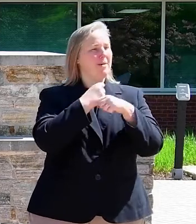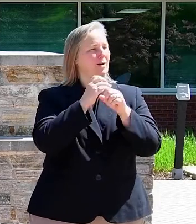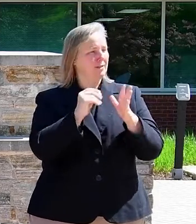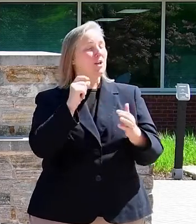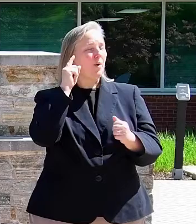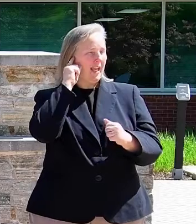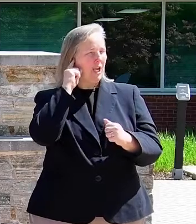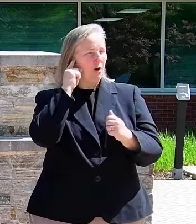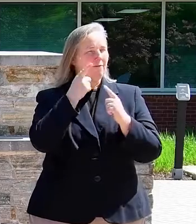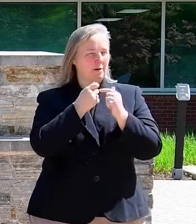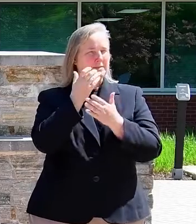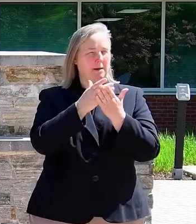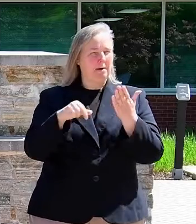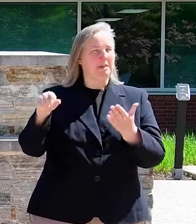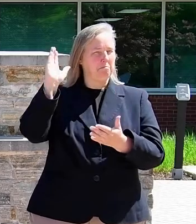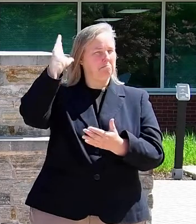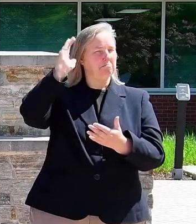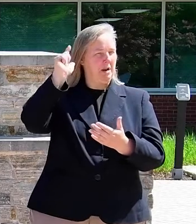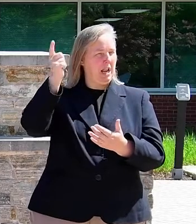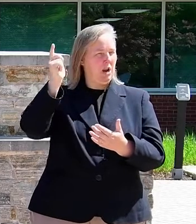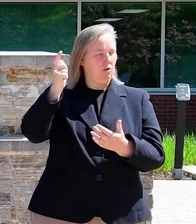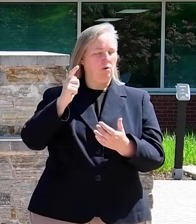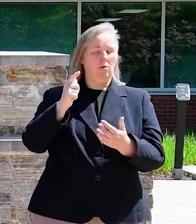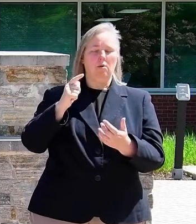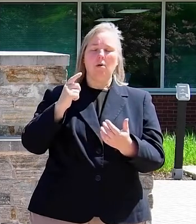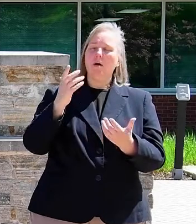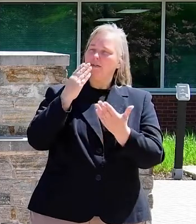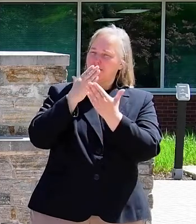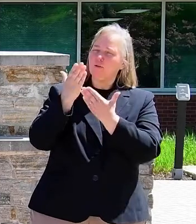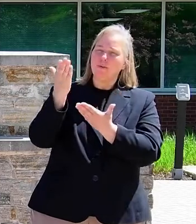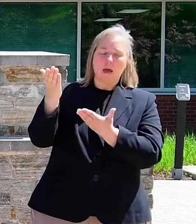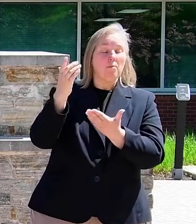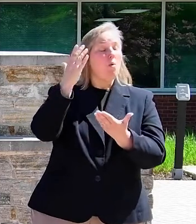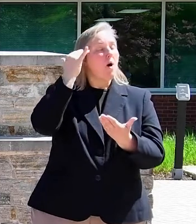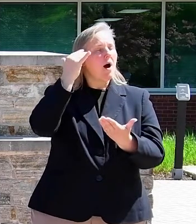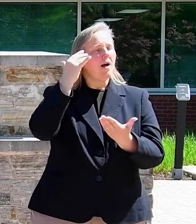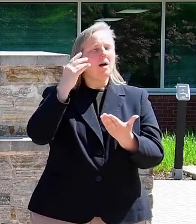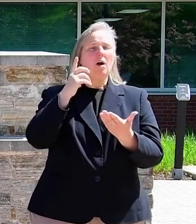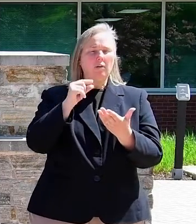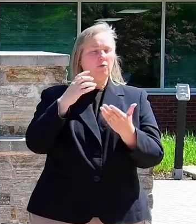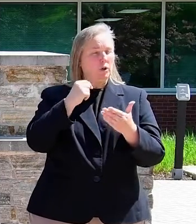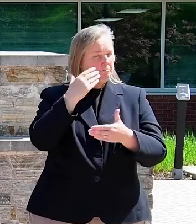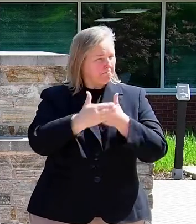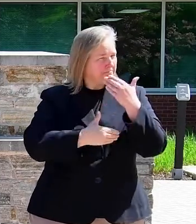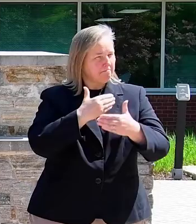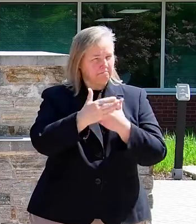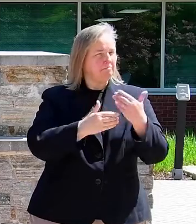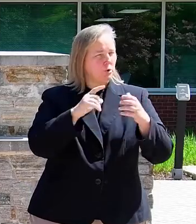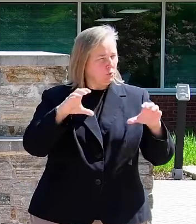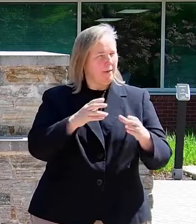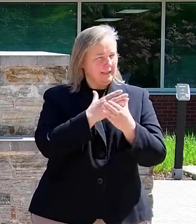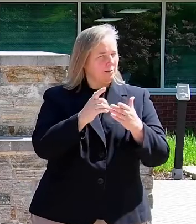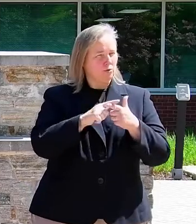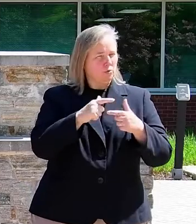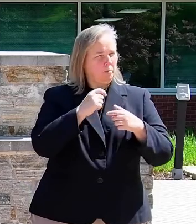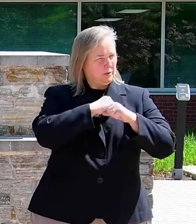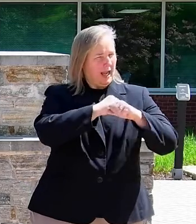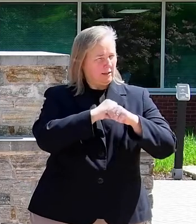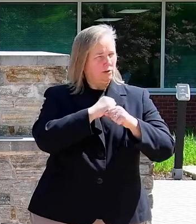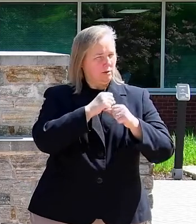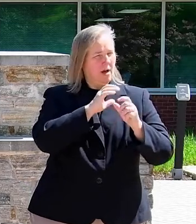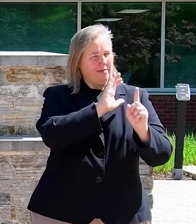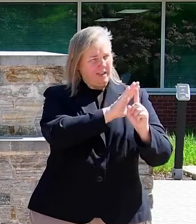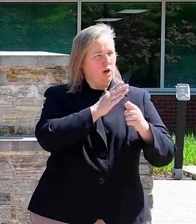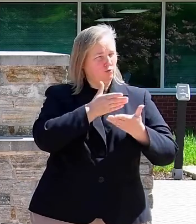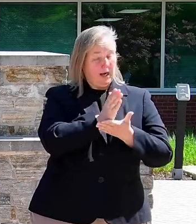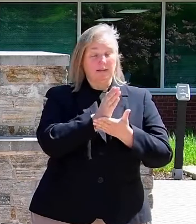some of them a little bit later, for taking steps to protect those rights. In our community, we will